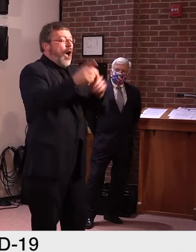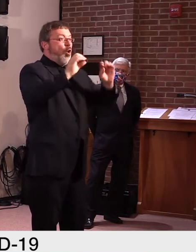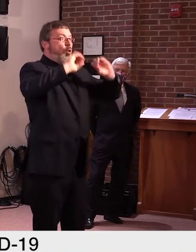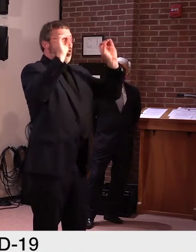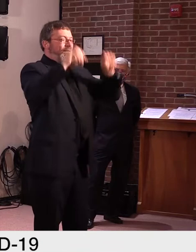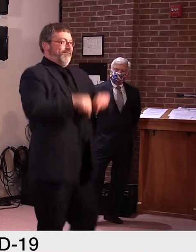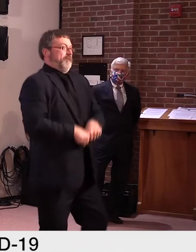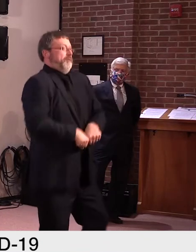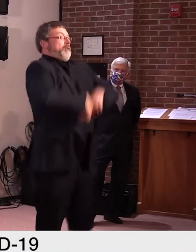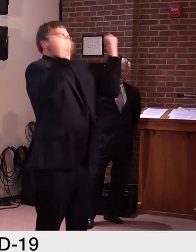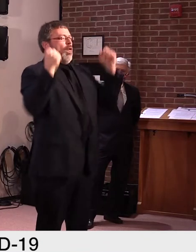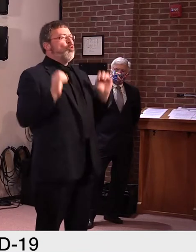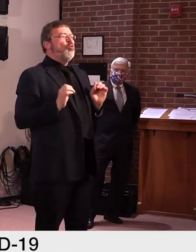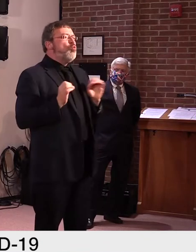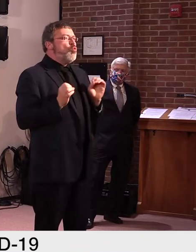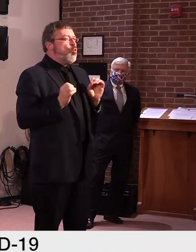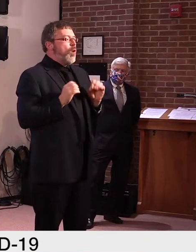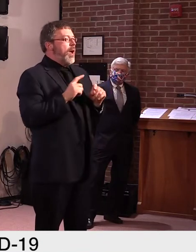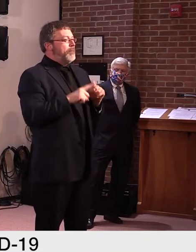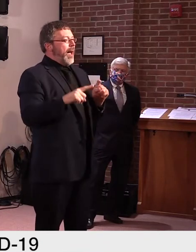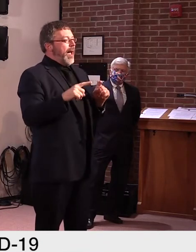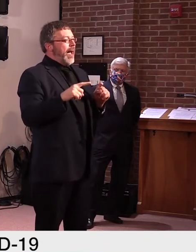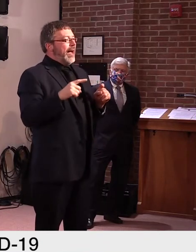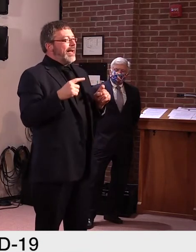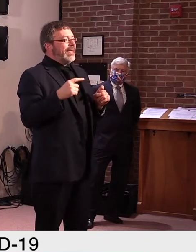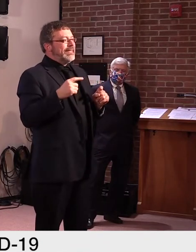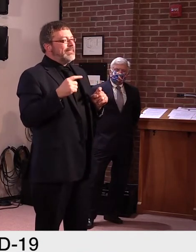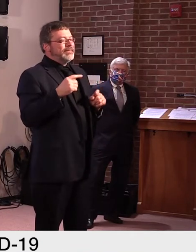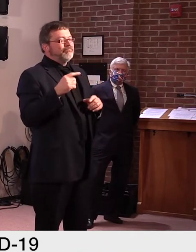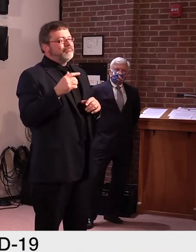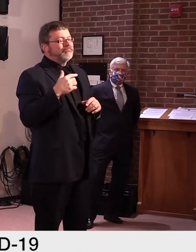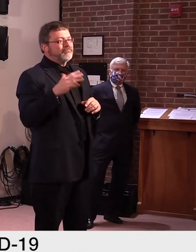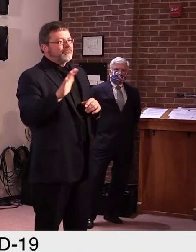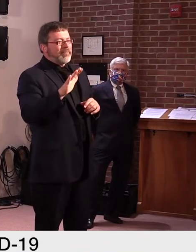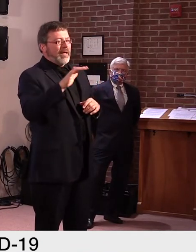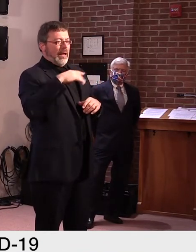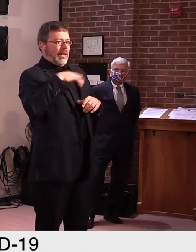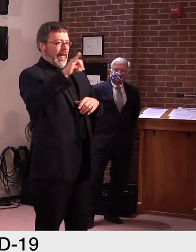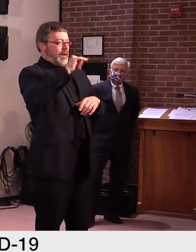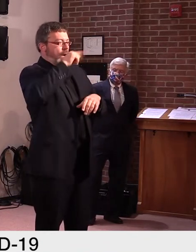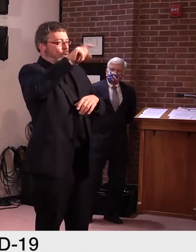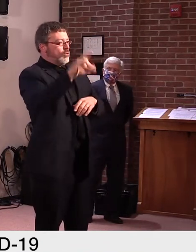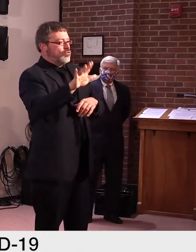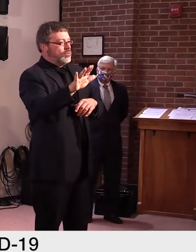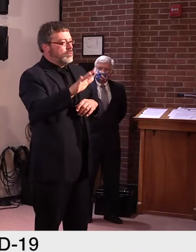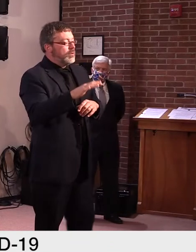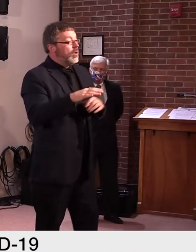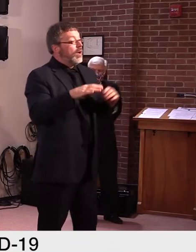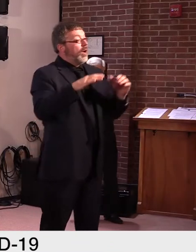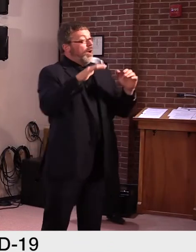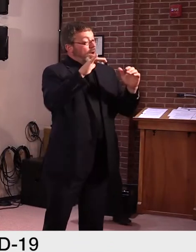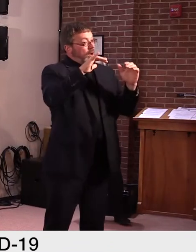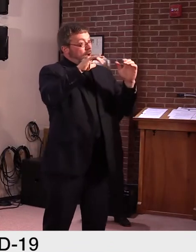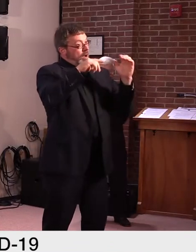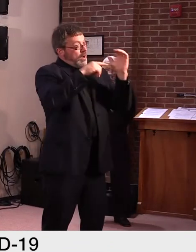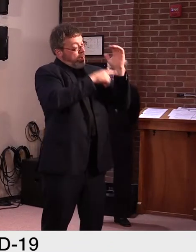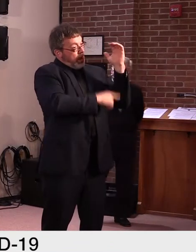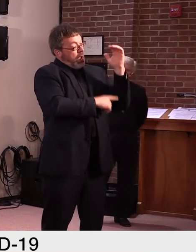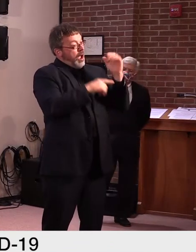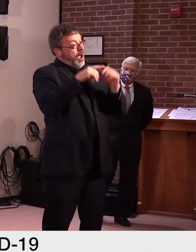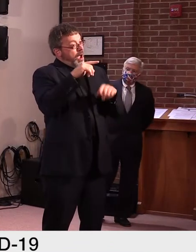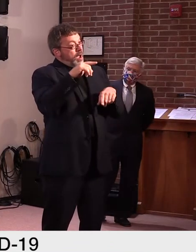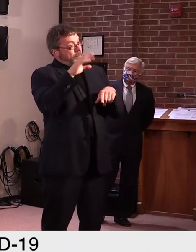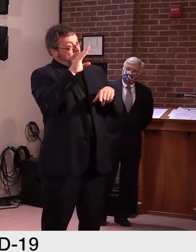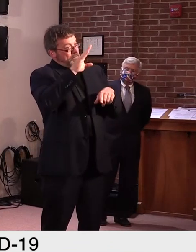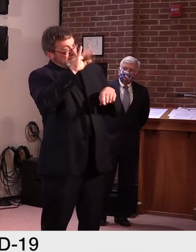the authority to abdicate their own position. They can give up their authority. Um, but, uh, but, uh, and that was the question that was asked of the Attorney General.